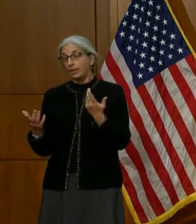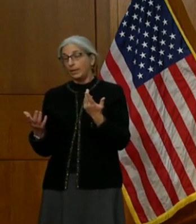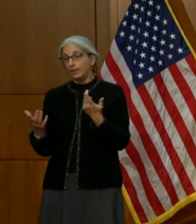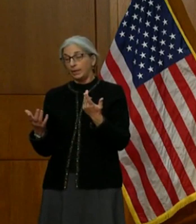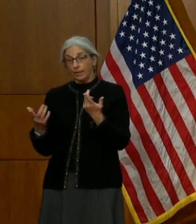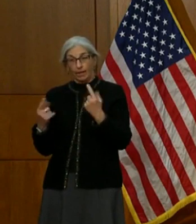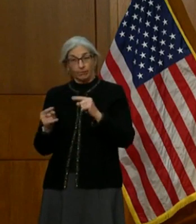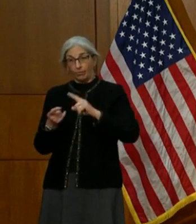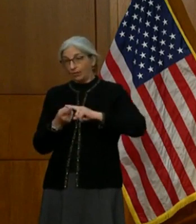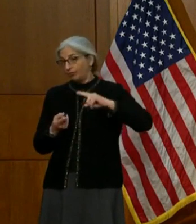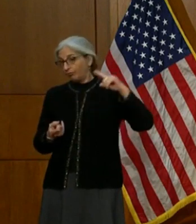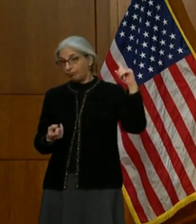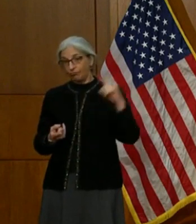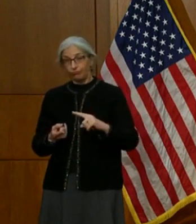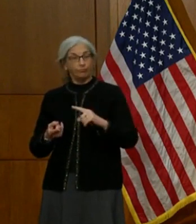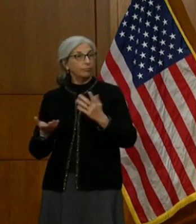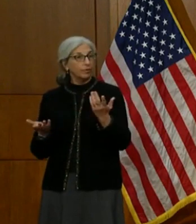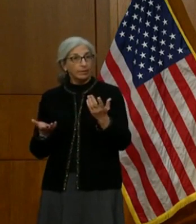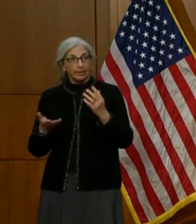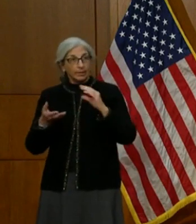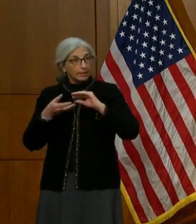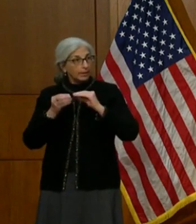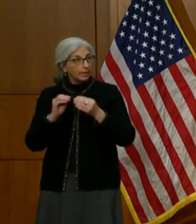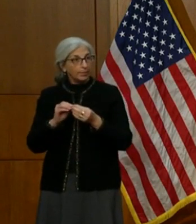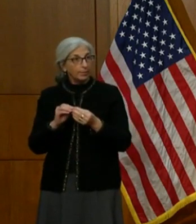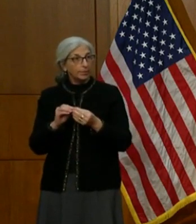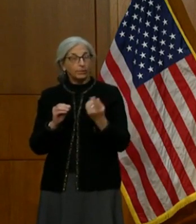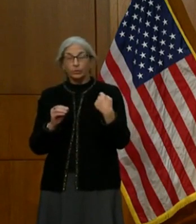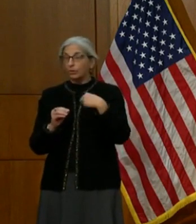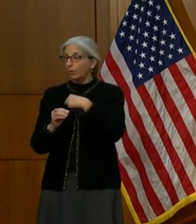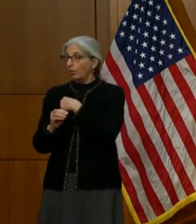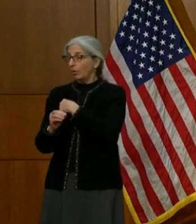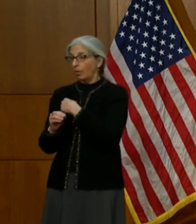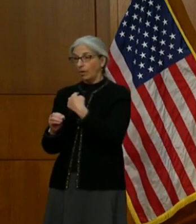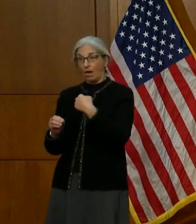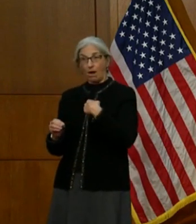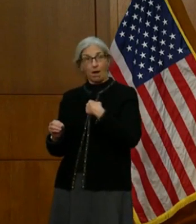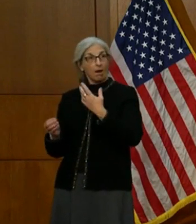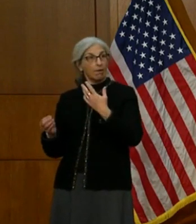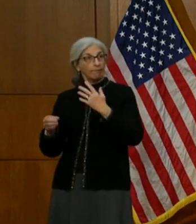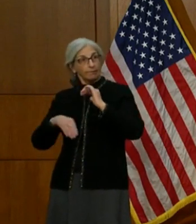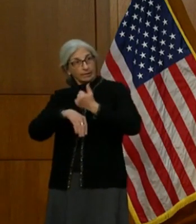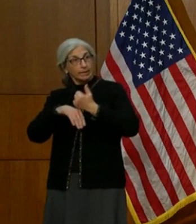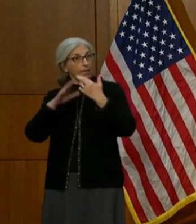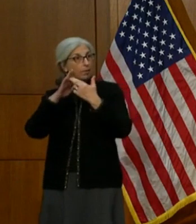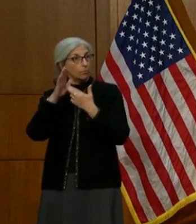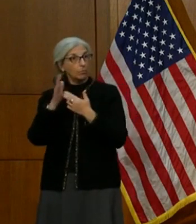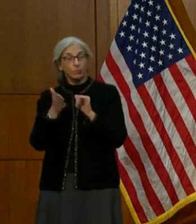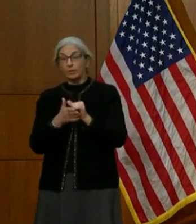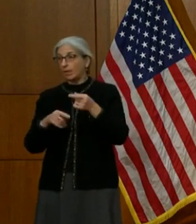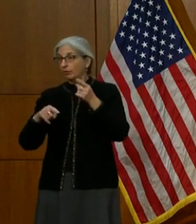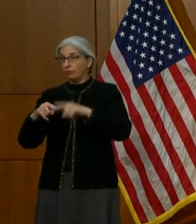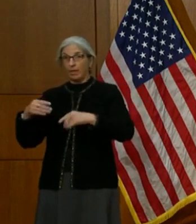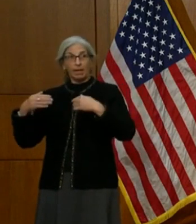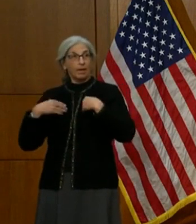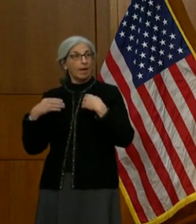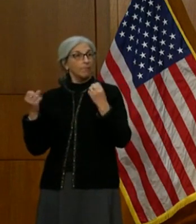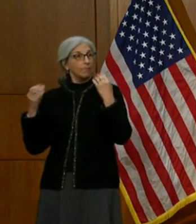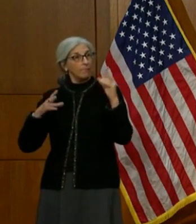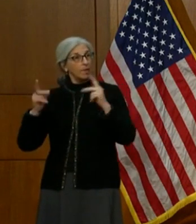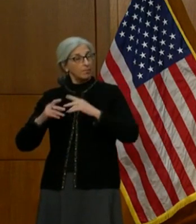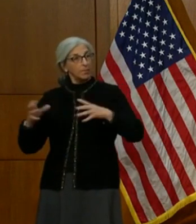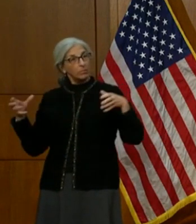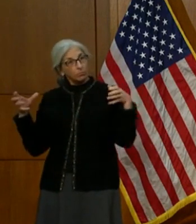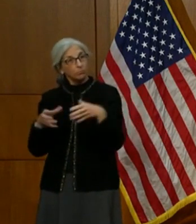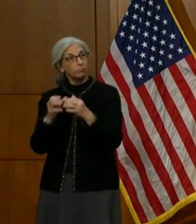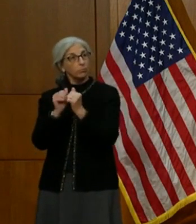in place. I think everybody is aware of those, limiting the size of social gatherings, the mandate for both indoor and